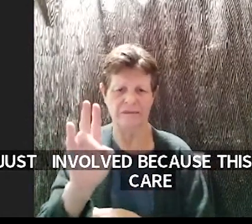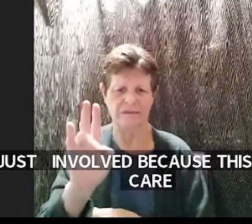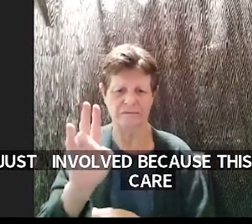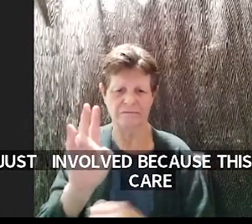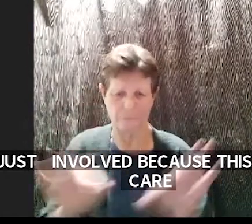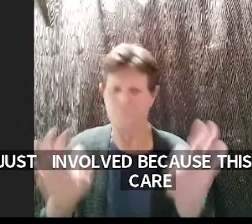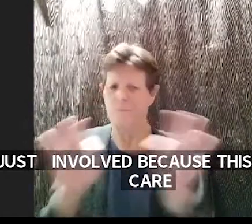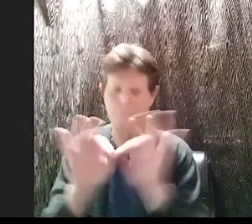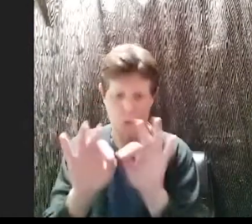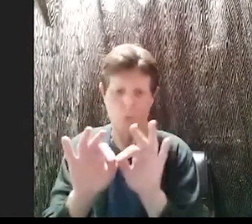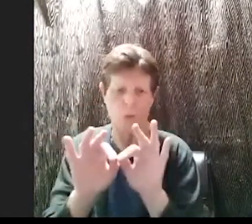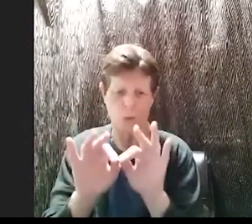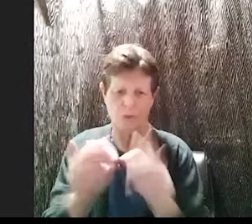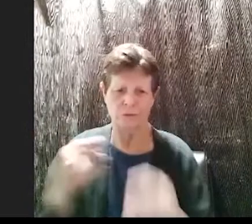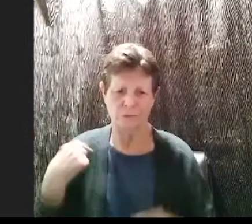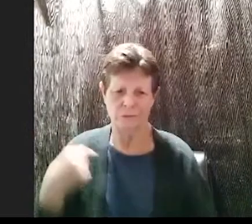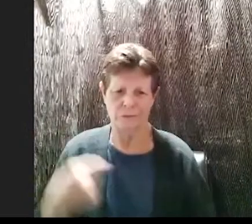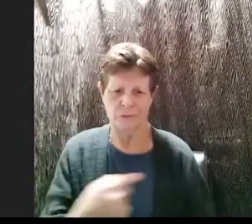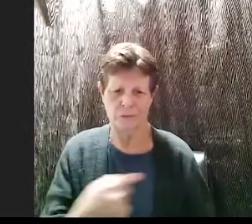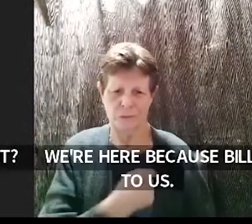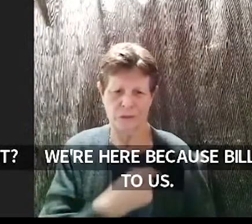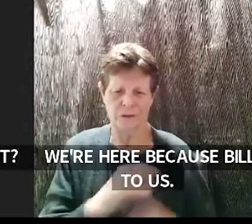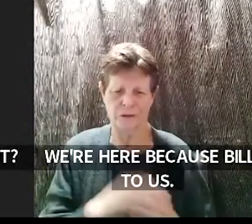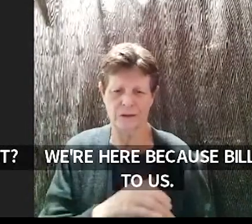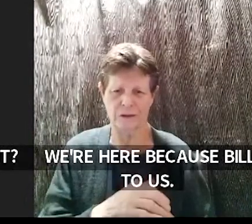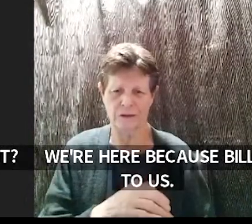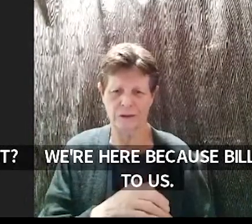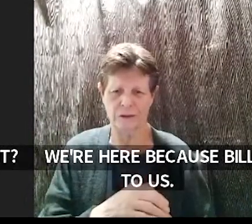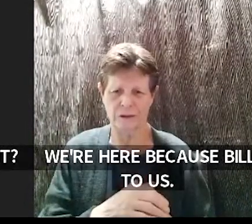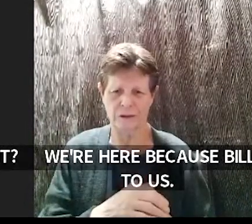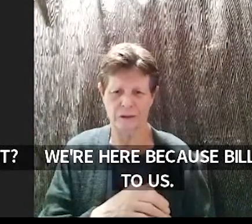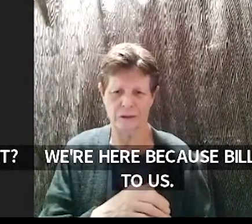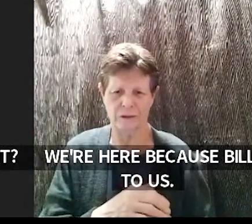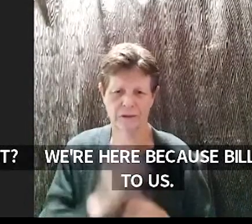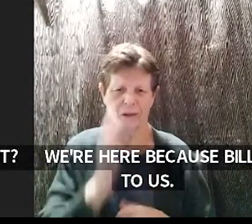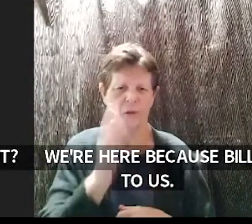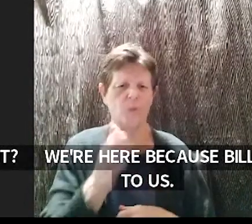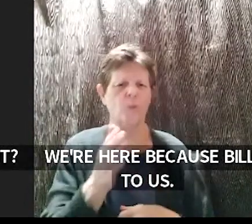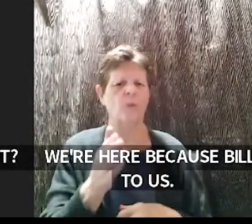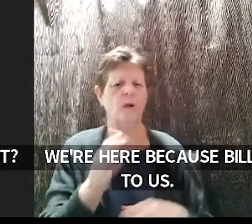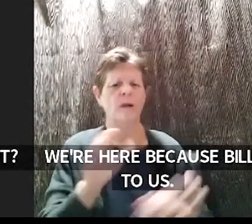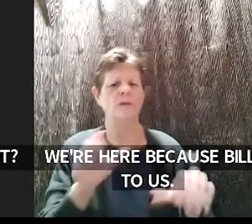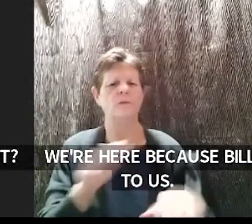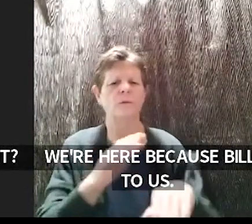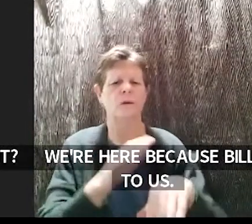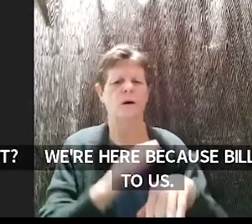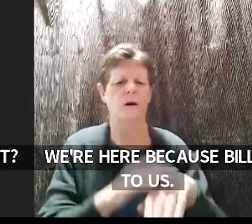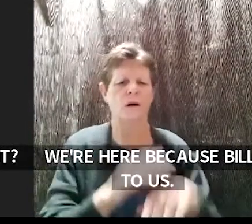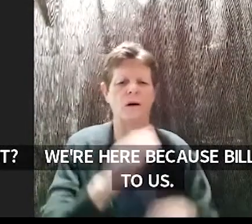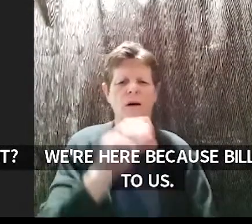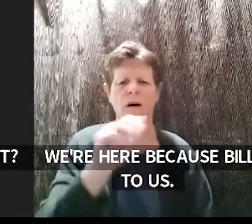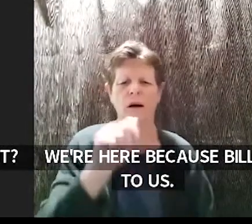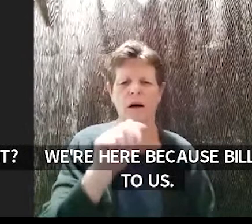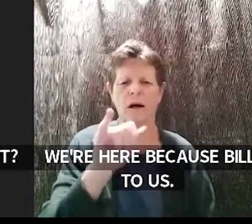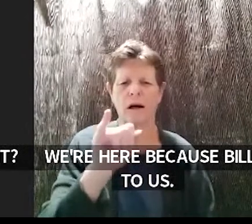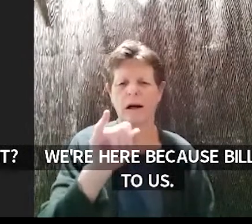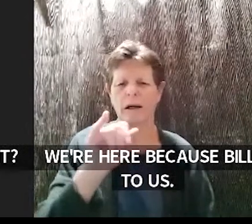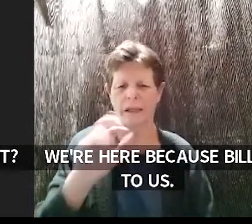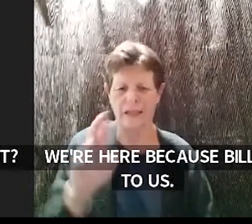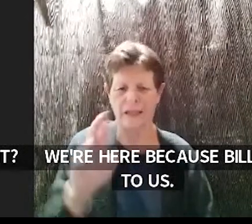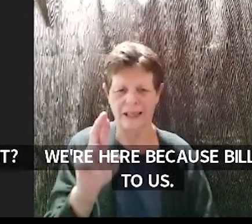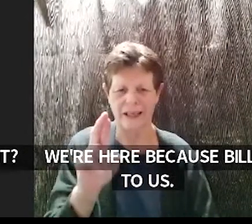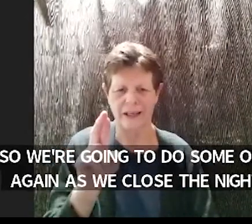um oh tracy so we're gonna do some on air back and again as we close the night as is our beautiful